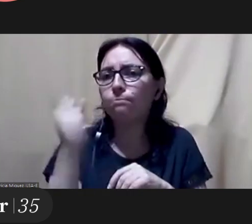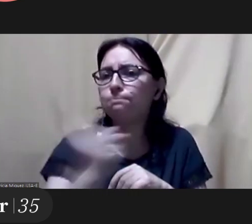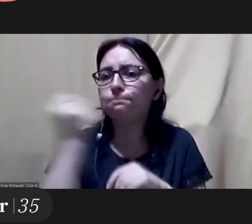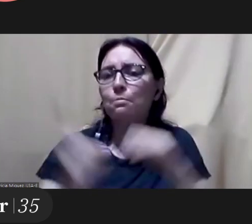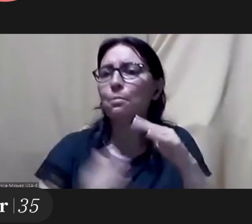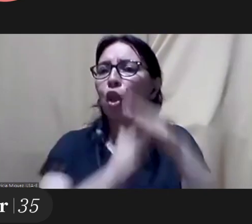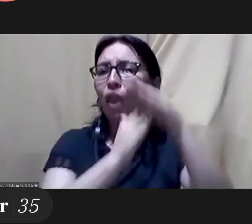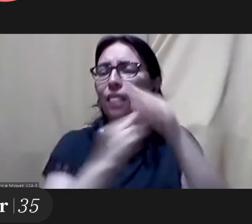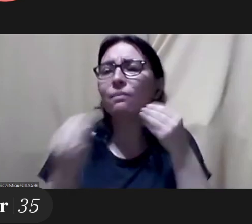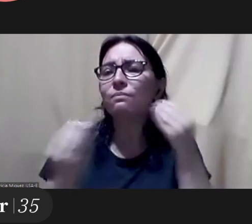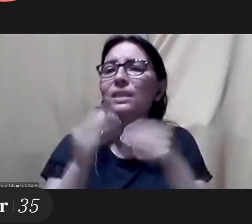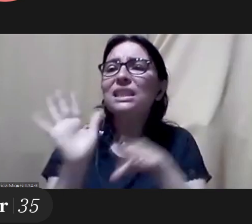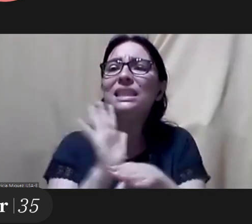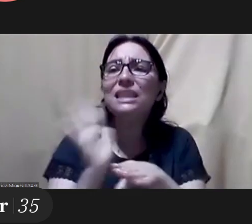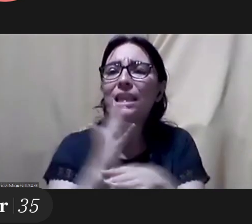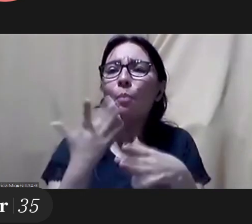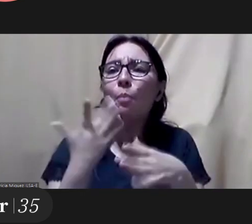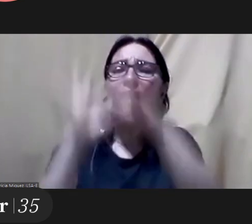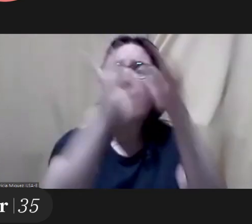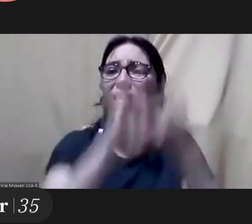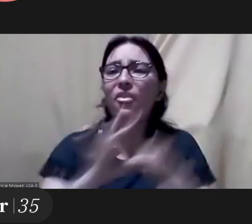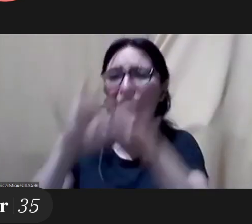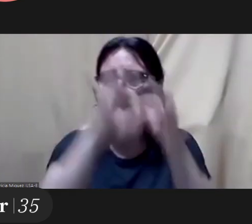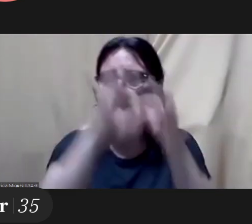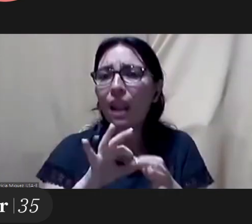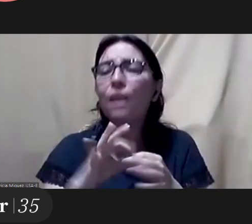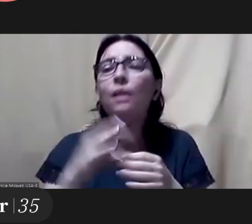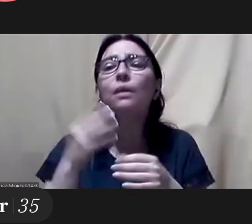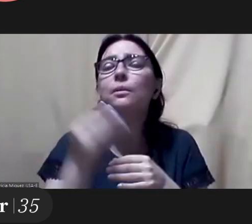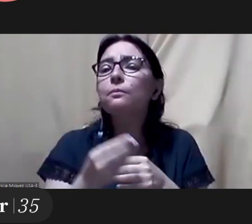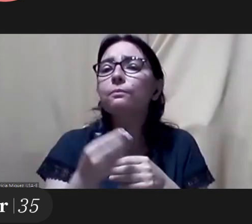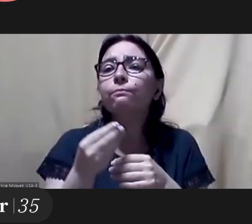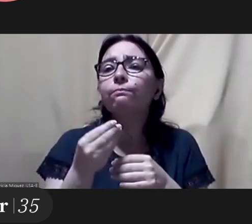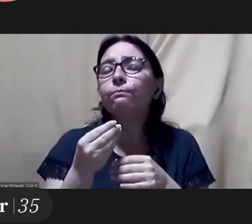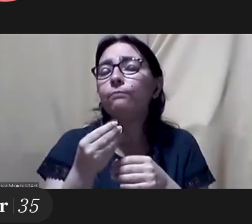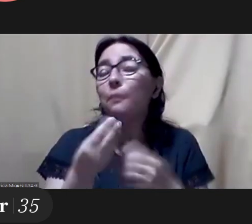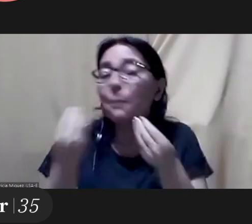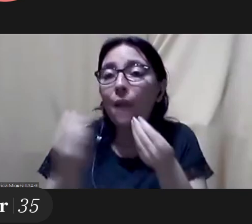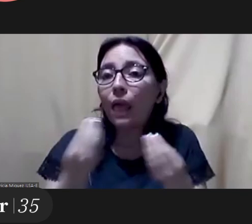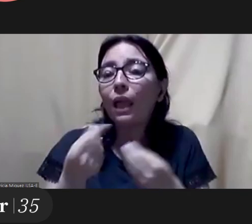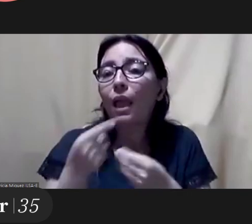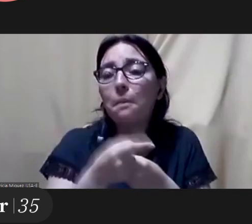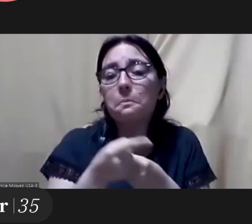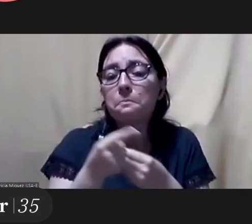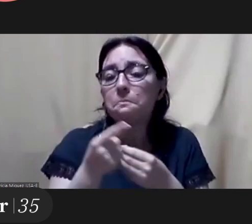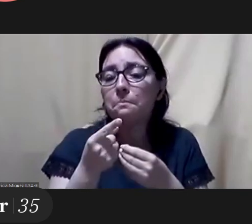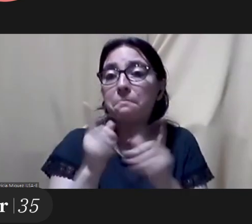It is key to federalize cinema, to encourage